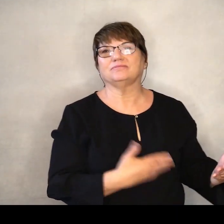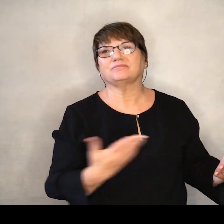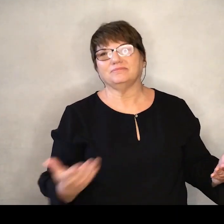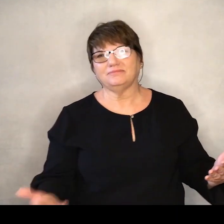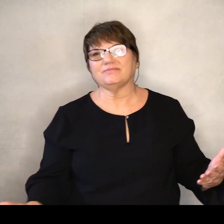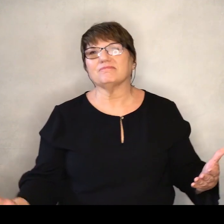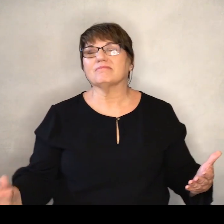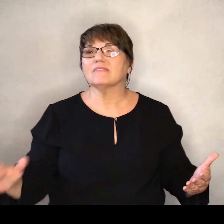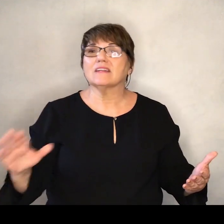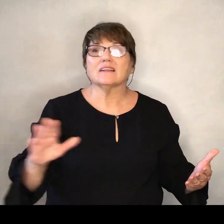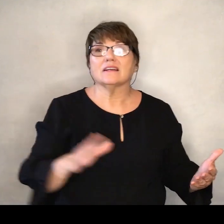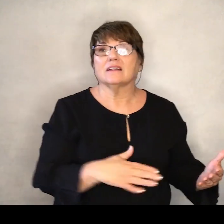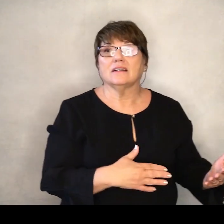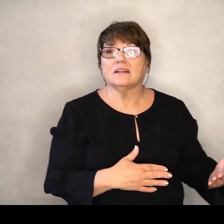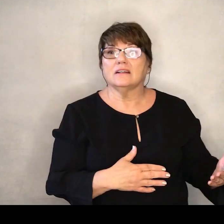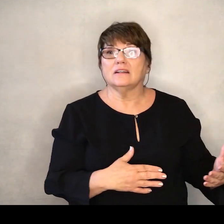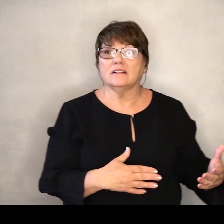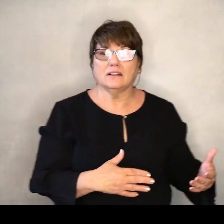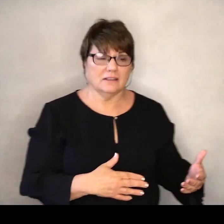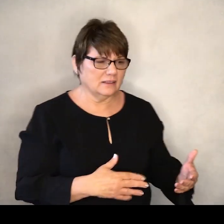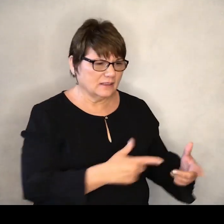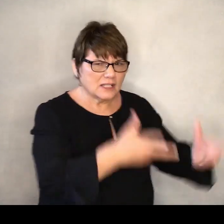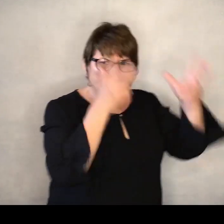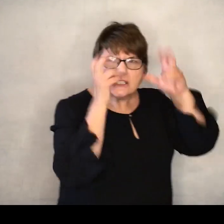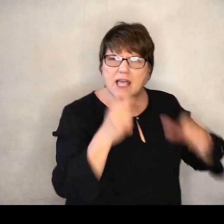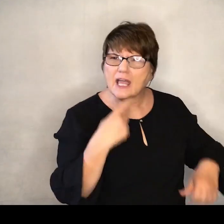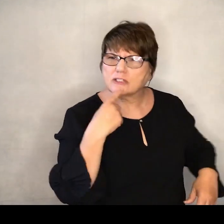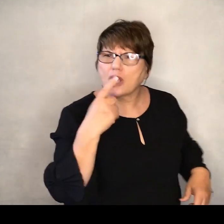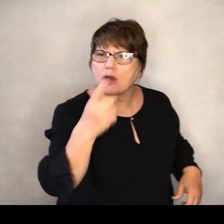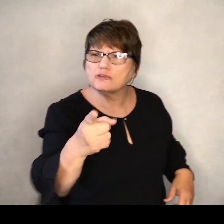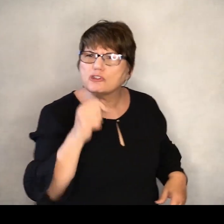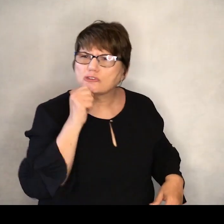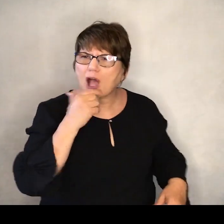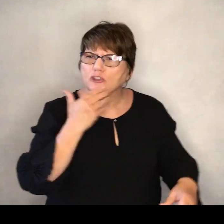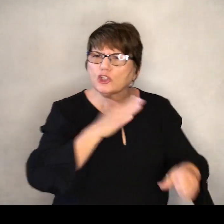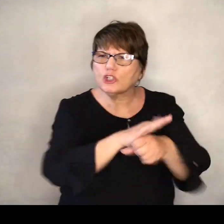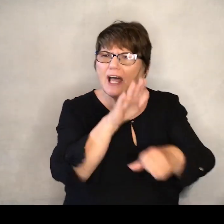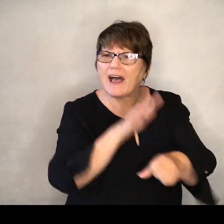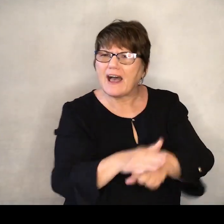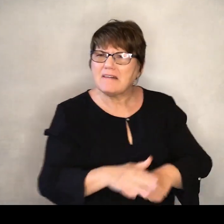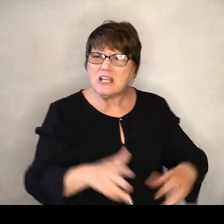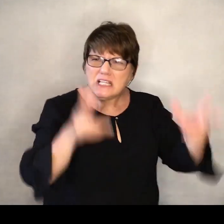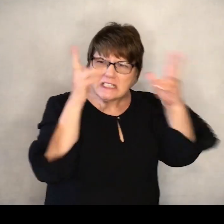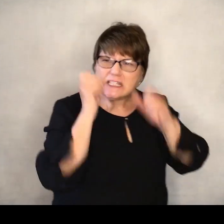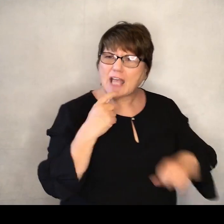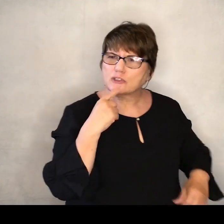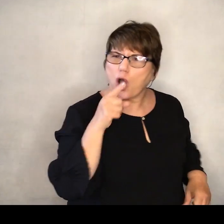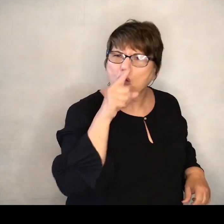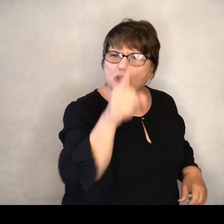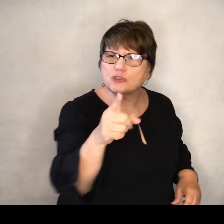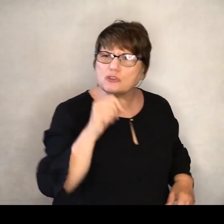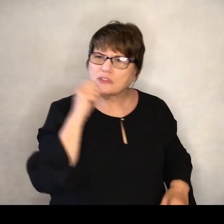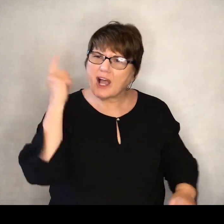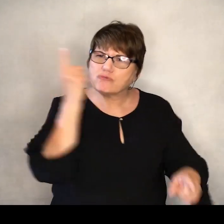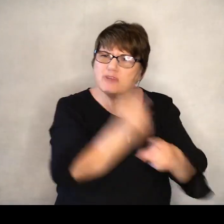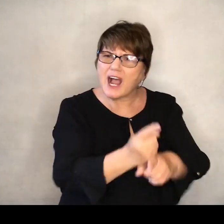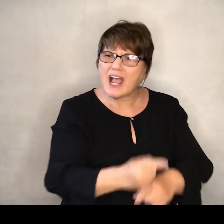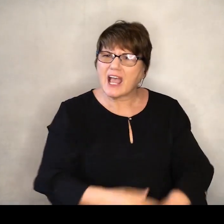When he told you you're not good enough When he told you you're not right